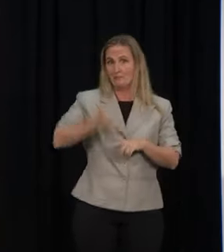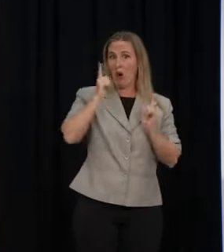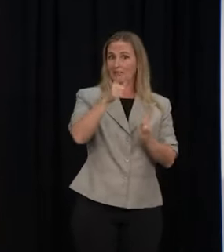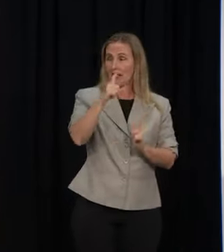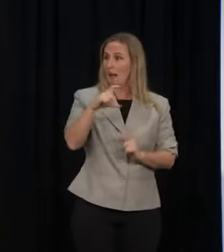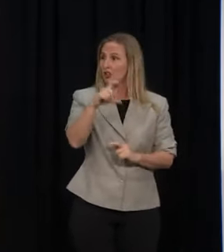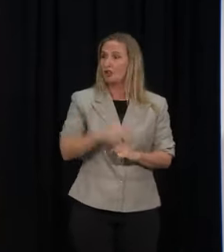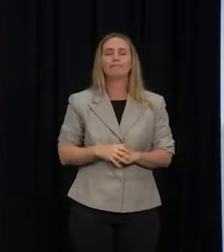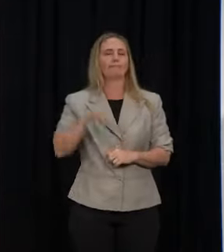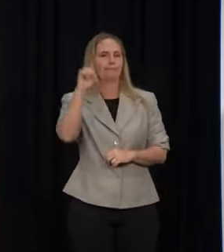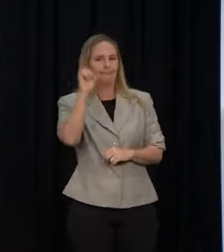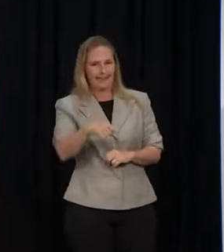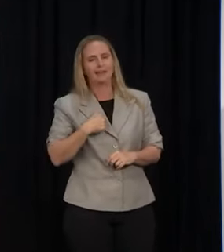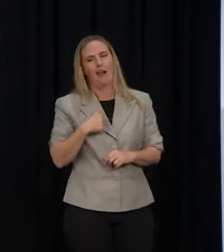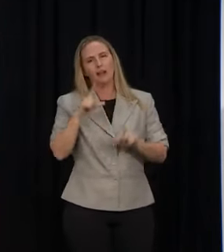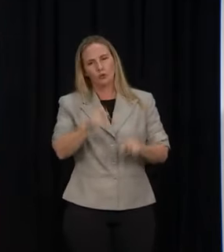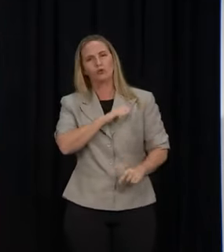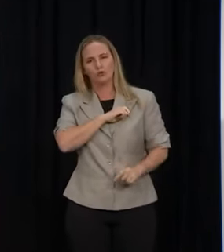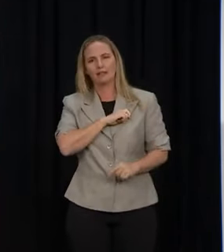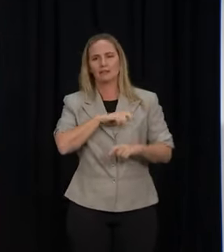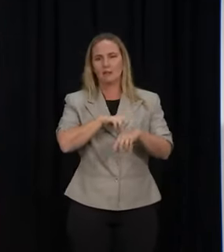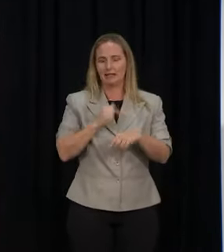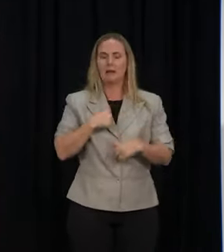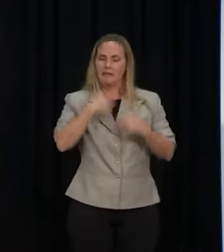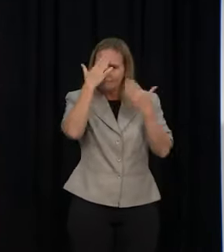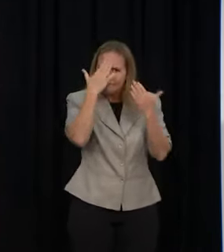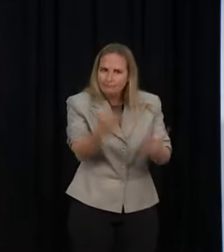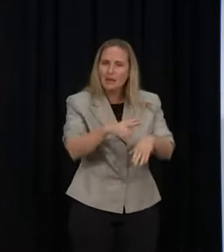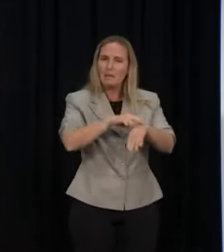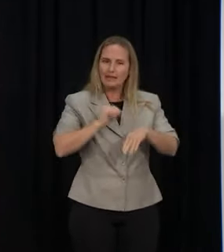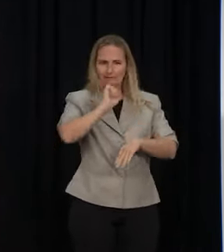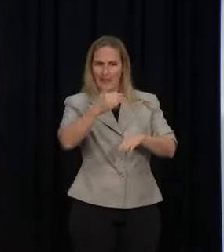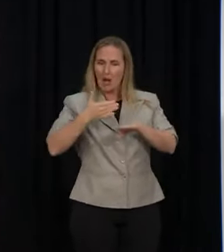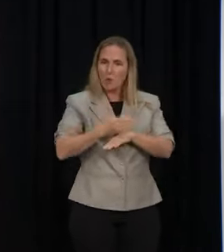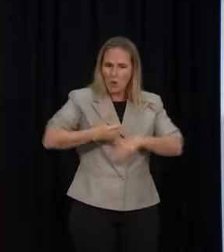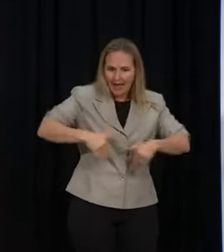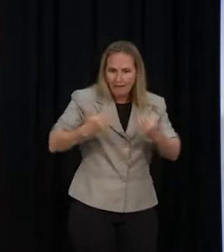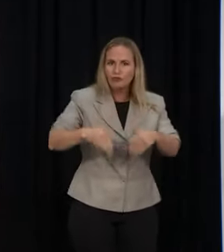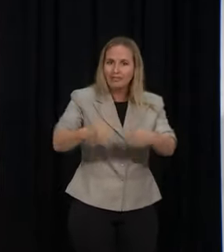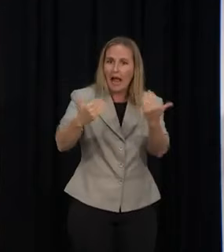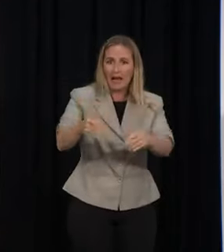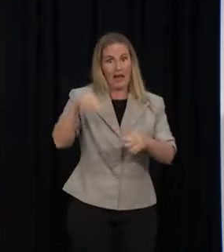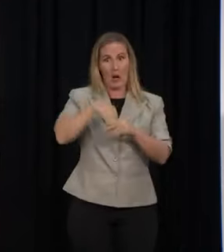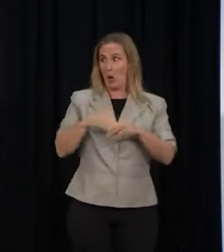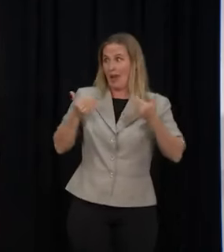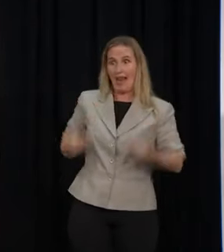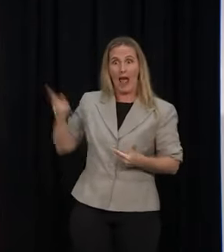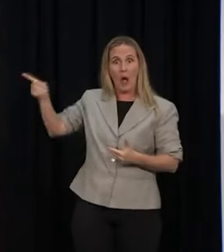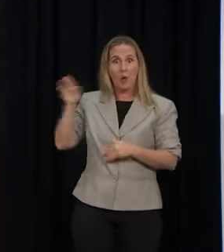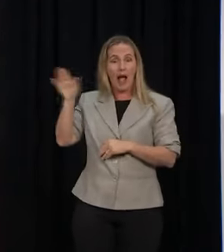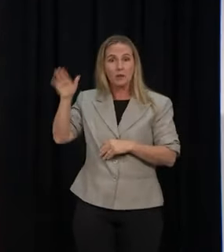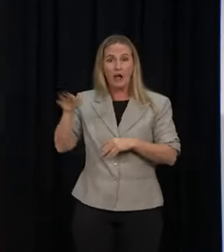enormous job and very difficult job that the police do on our behalf every day, including on the forecourt of parliament right now.